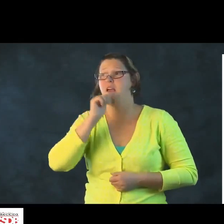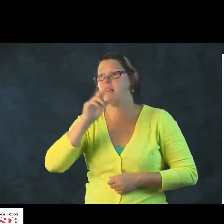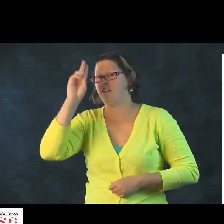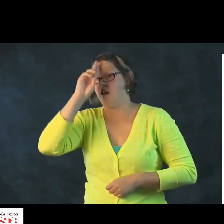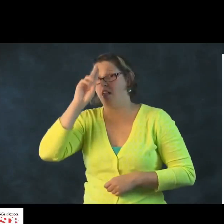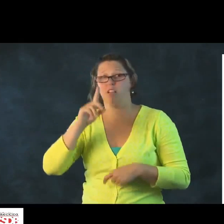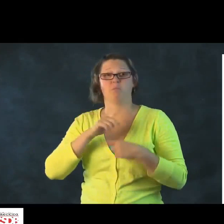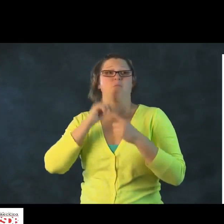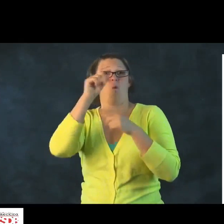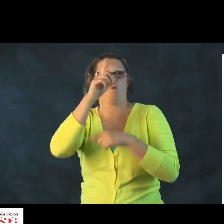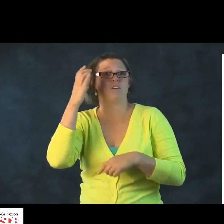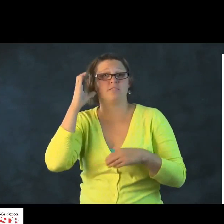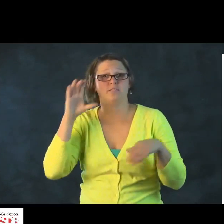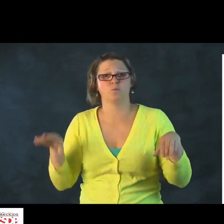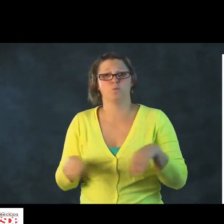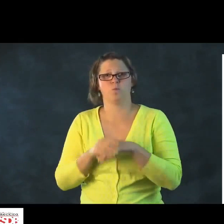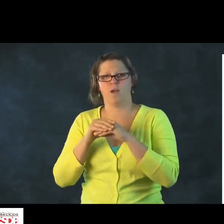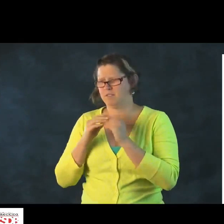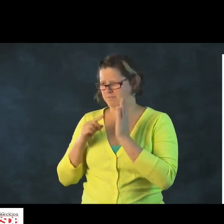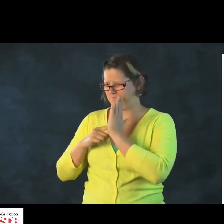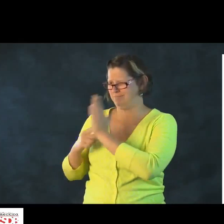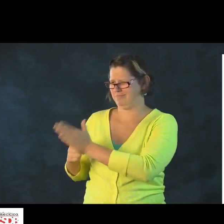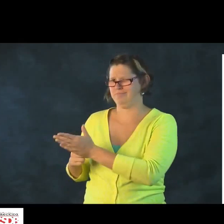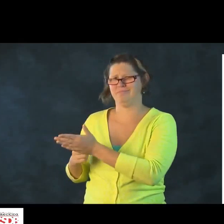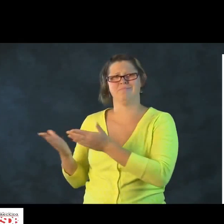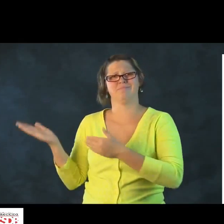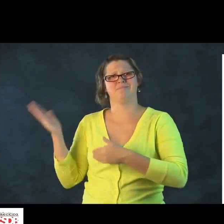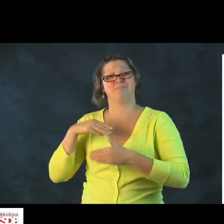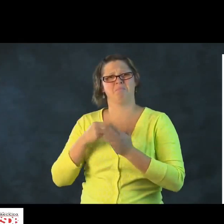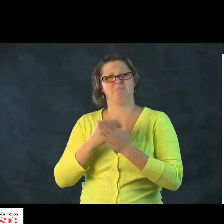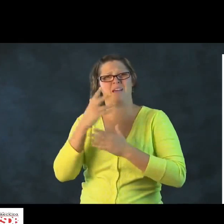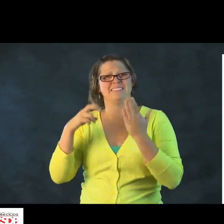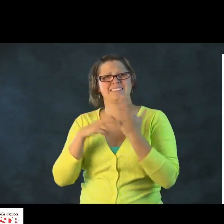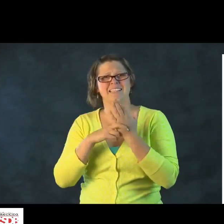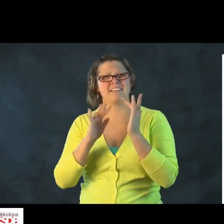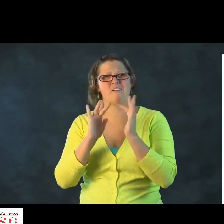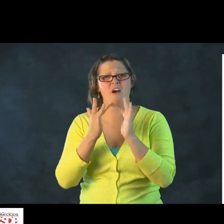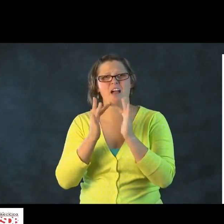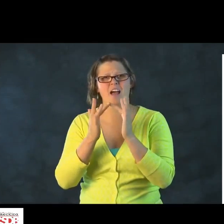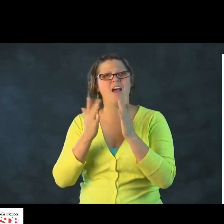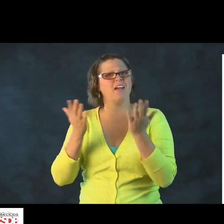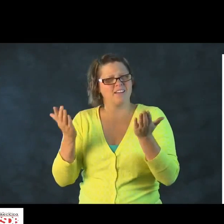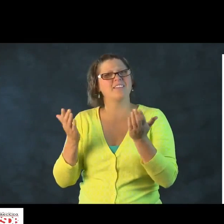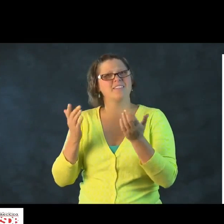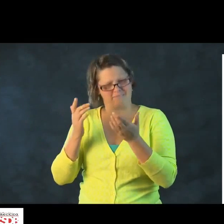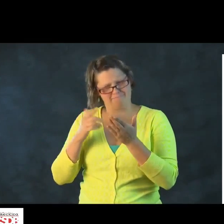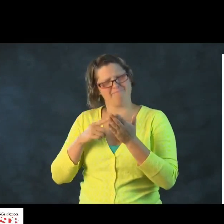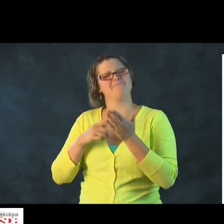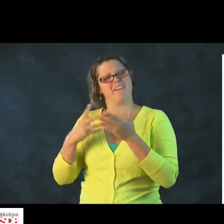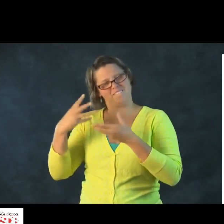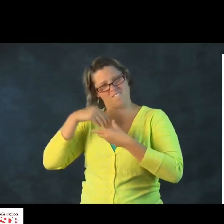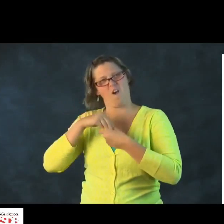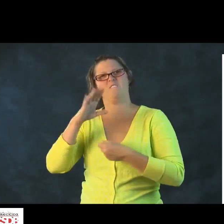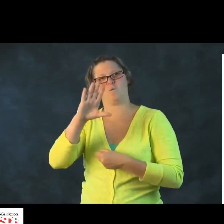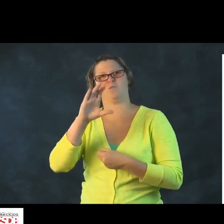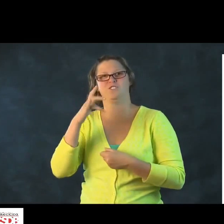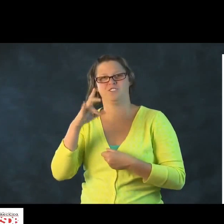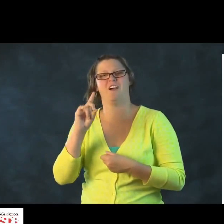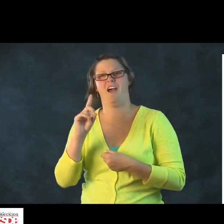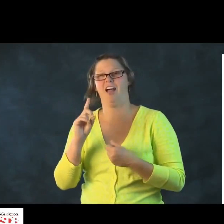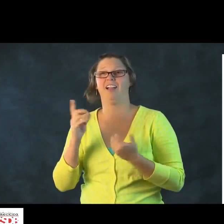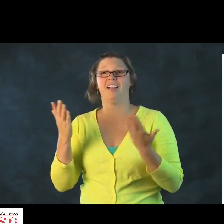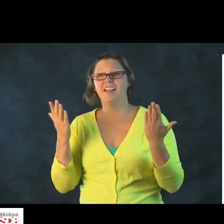So we say we're going to go visit your family member, aunt, uncle, whomever. You talk to them about how you might buy a ticket online.